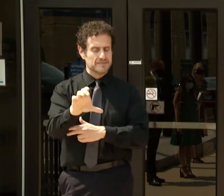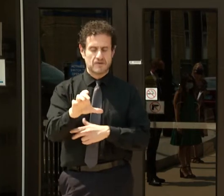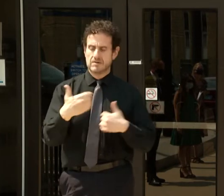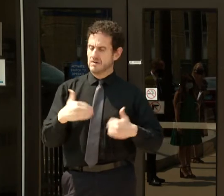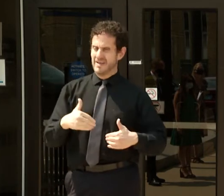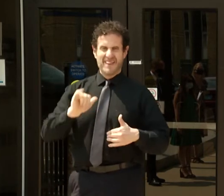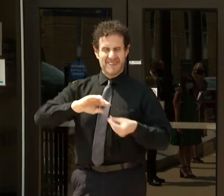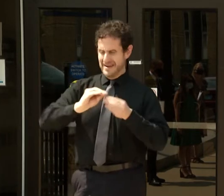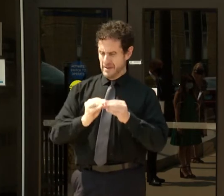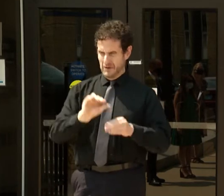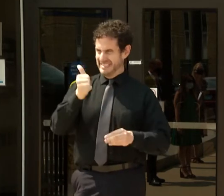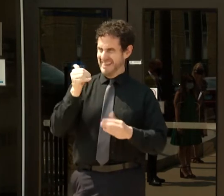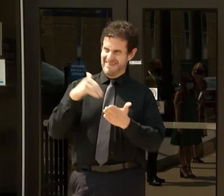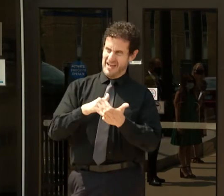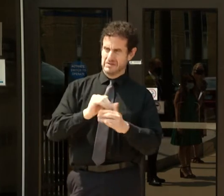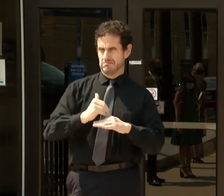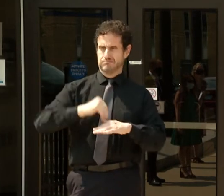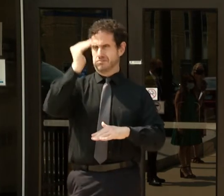unprecedented.